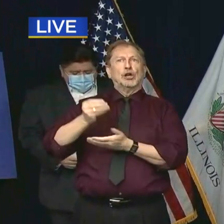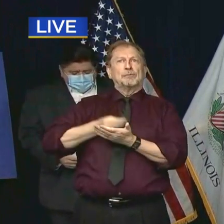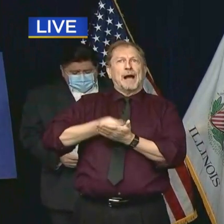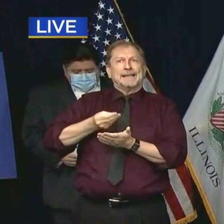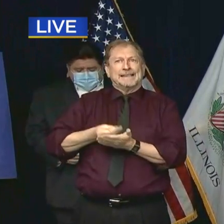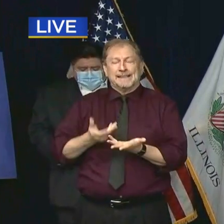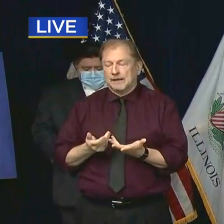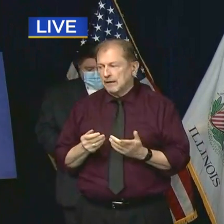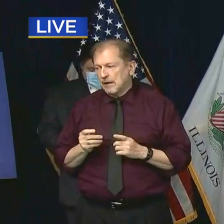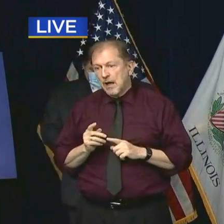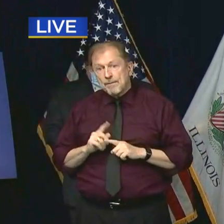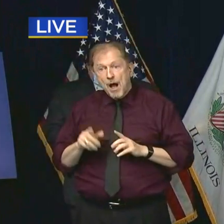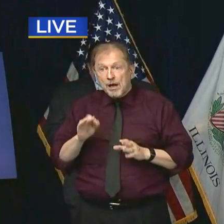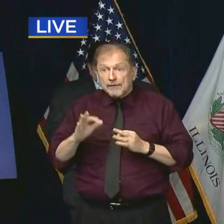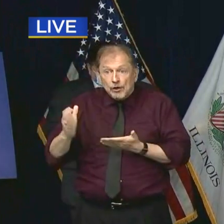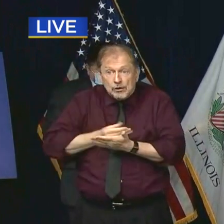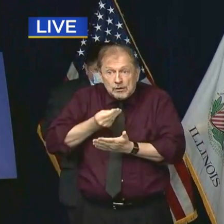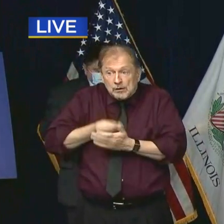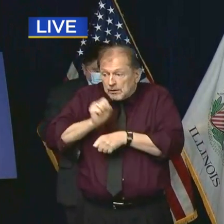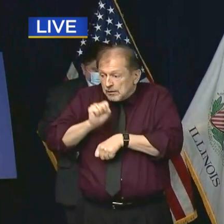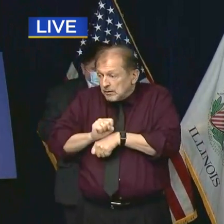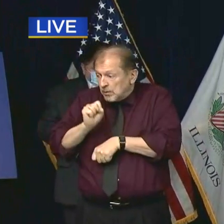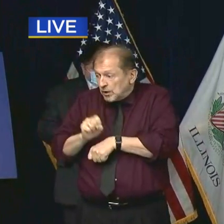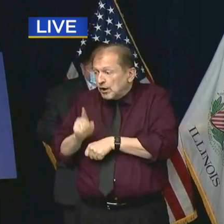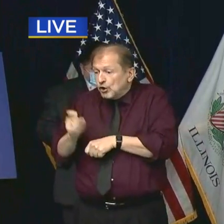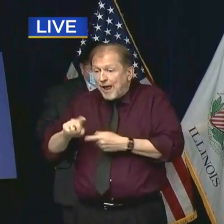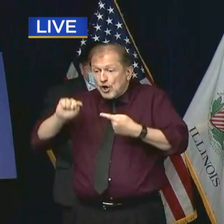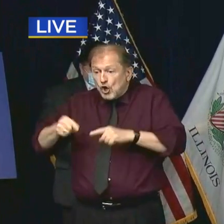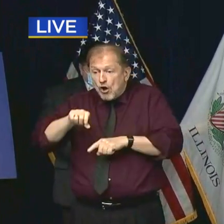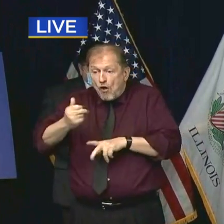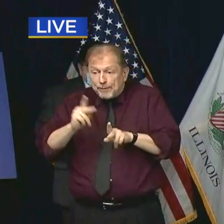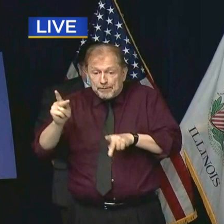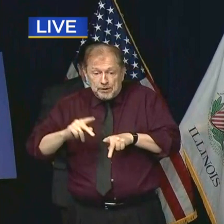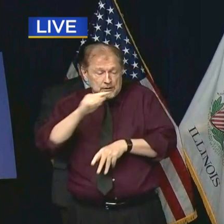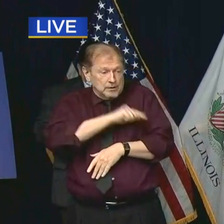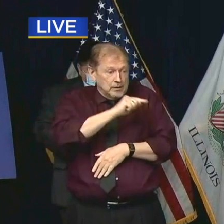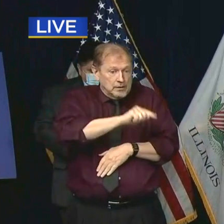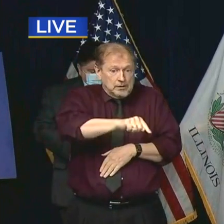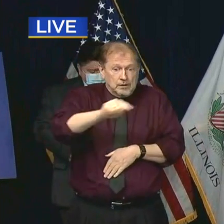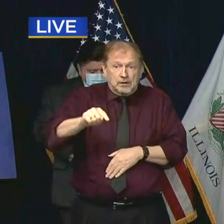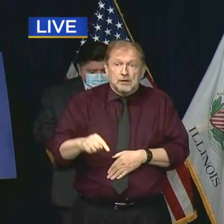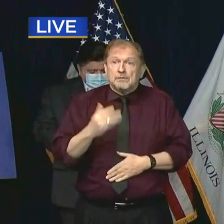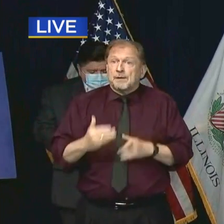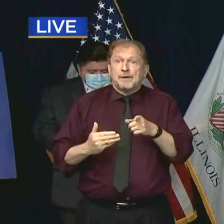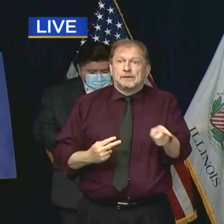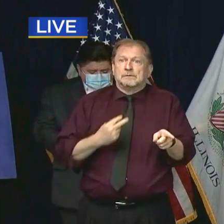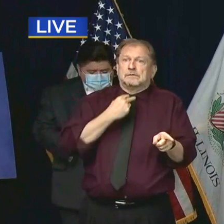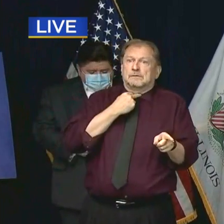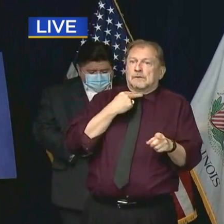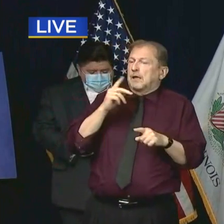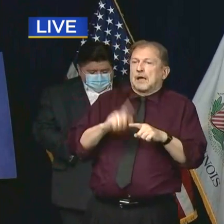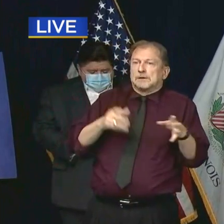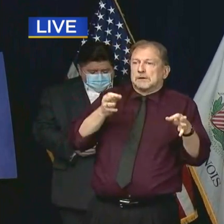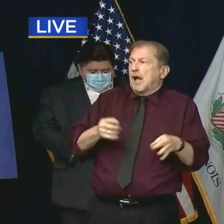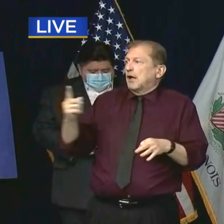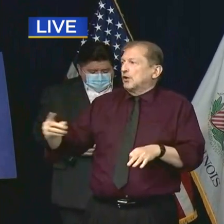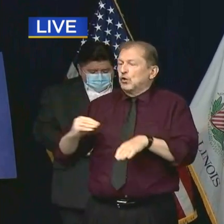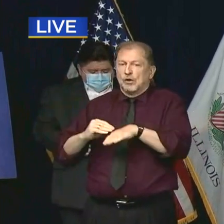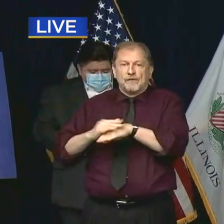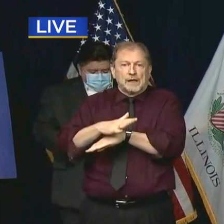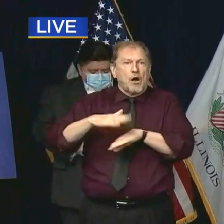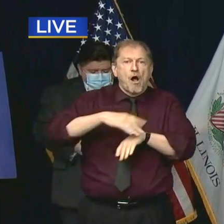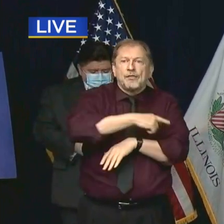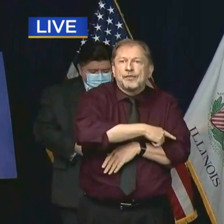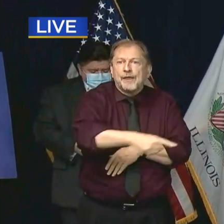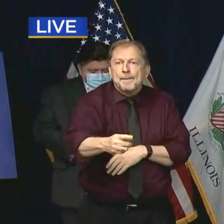that chance, it has repercussions for others who may not have been able to make that same choice. Right now, there are